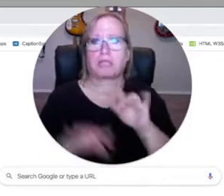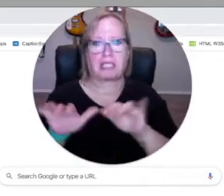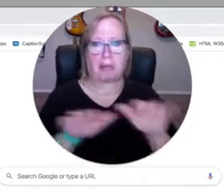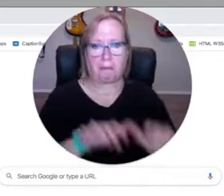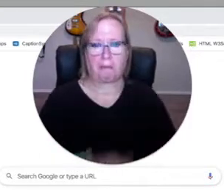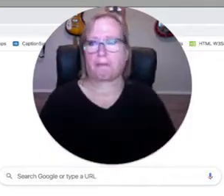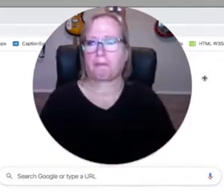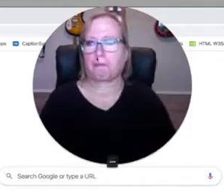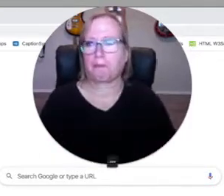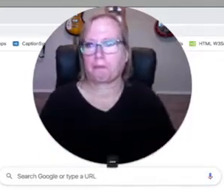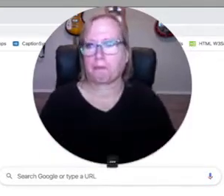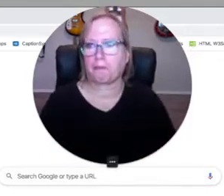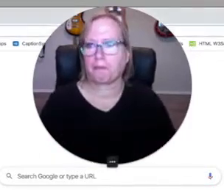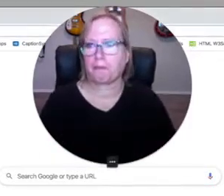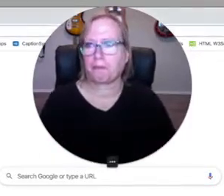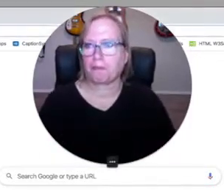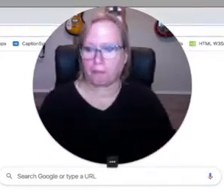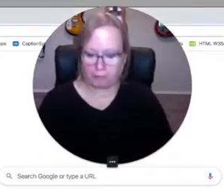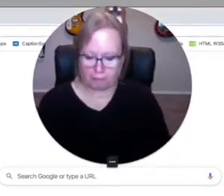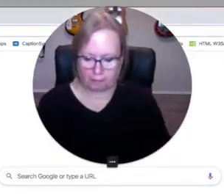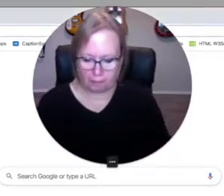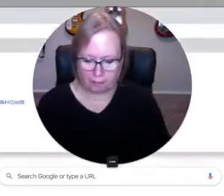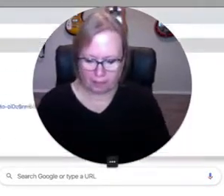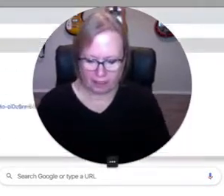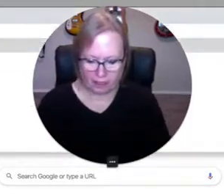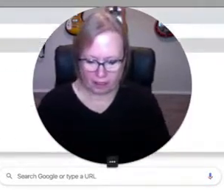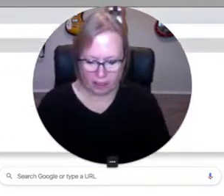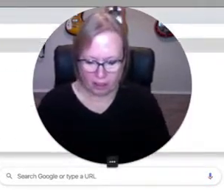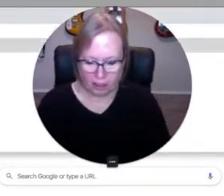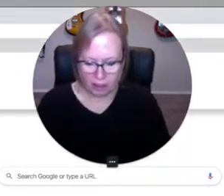So the first thing I need to do is type